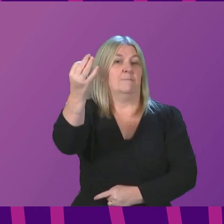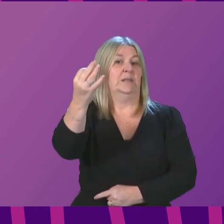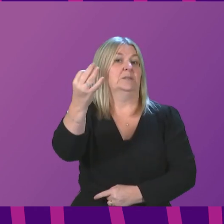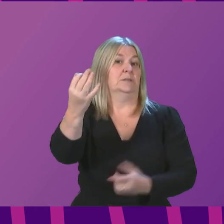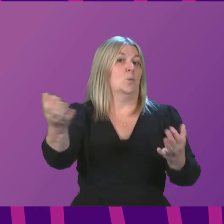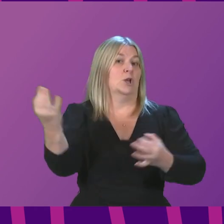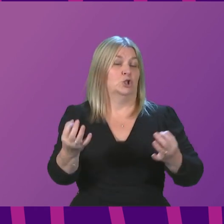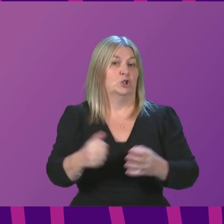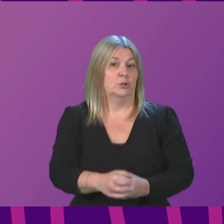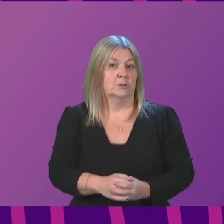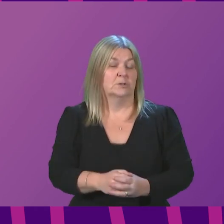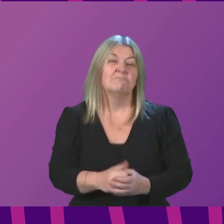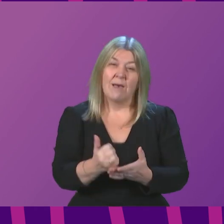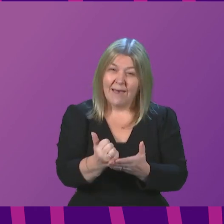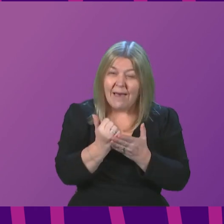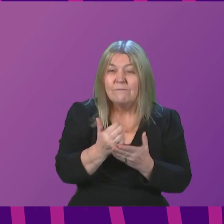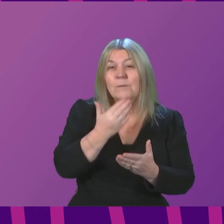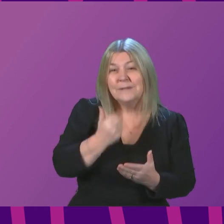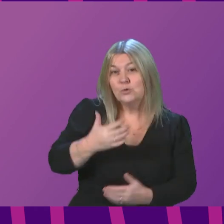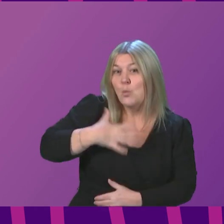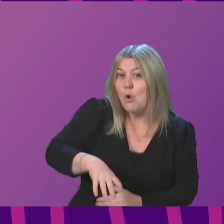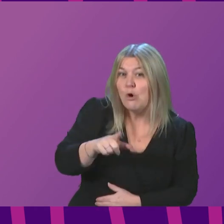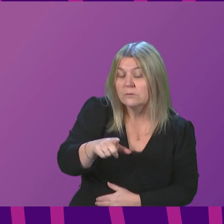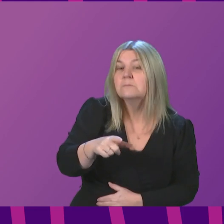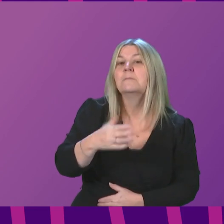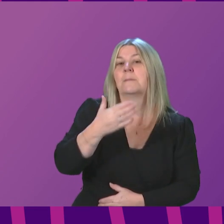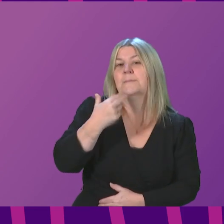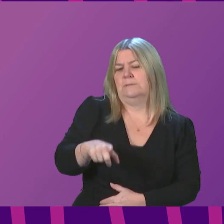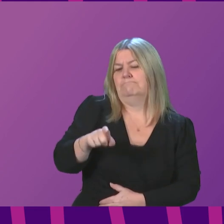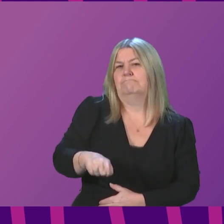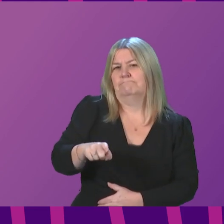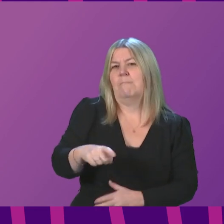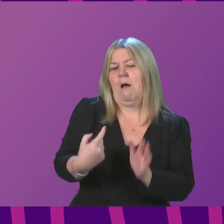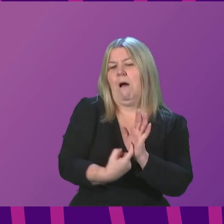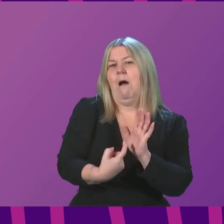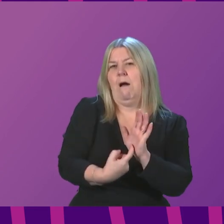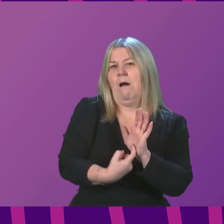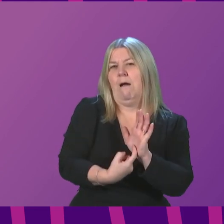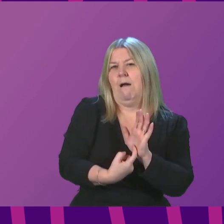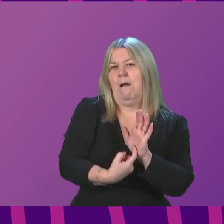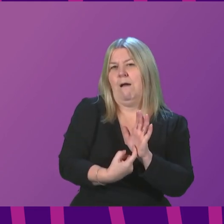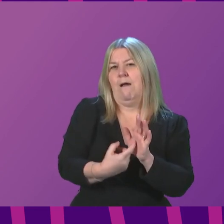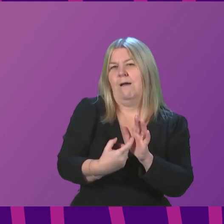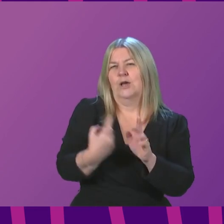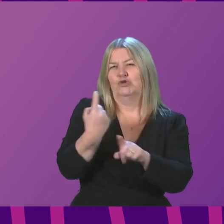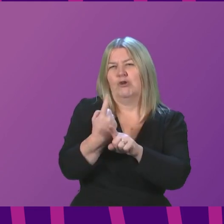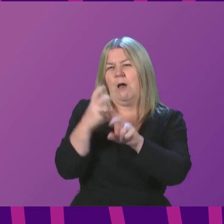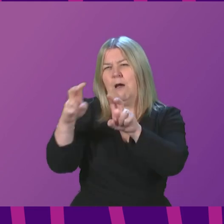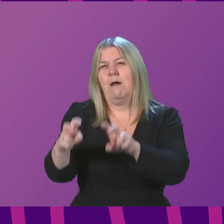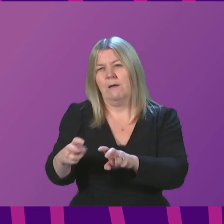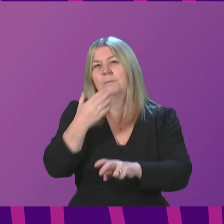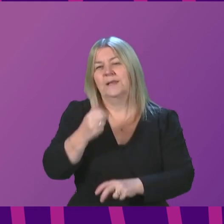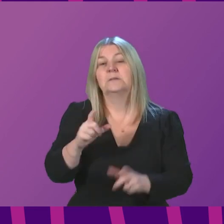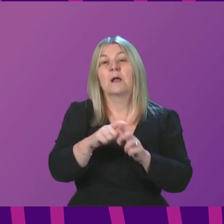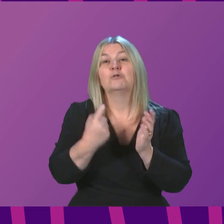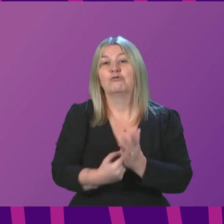questions, and it would be helpful if members who wish to ask a question in the chat function now. I will on Douglas